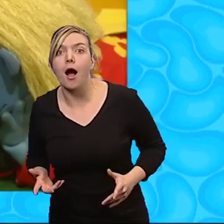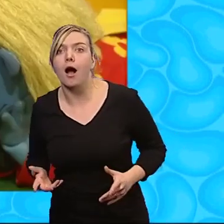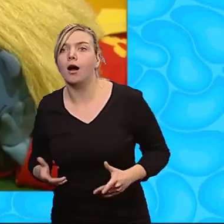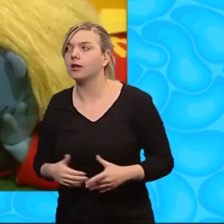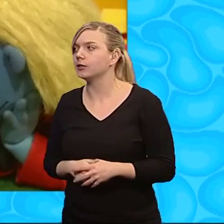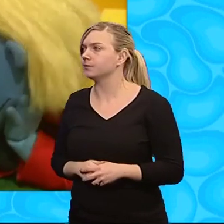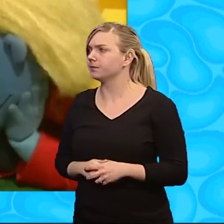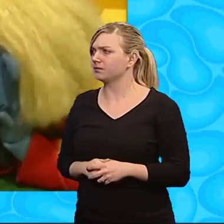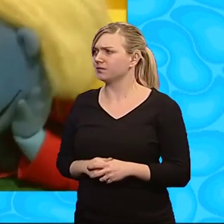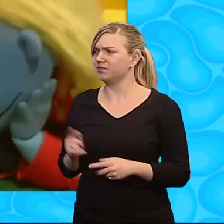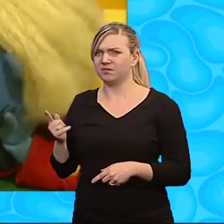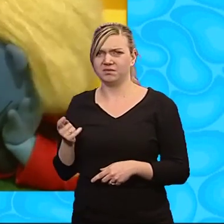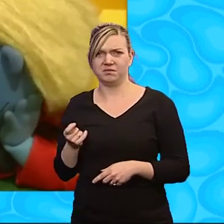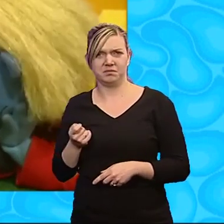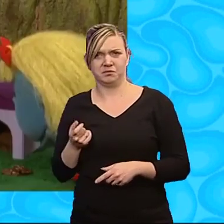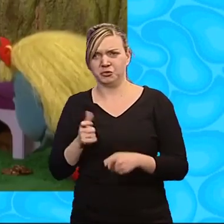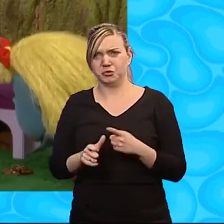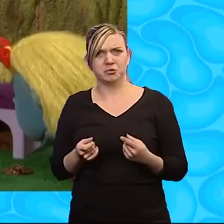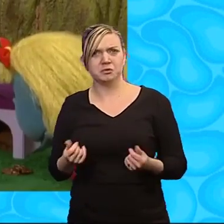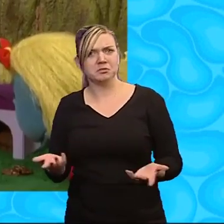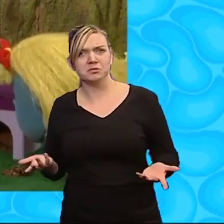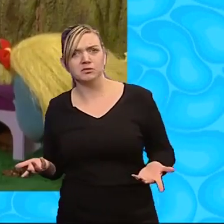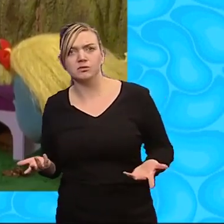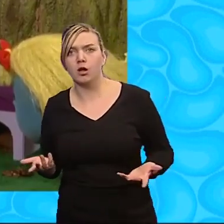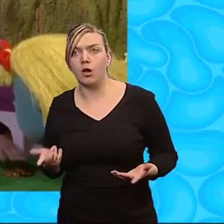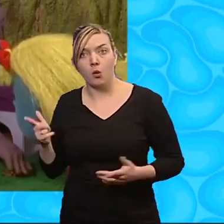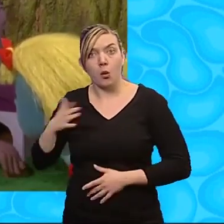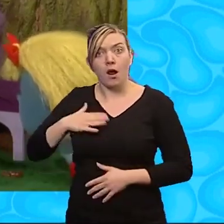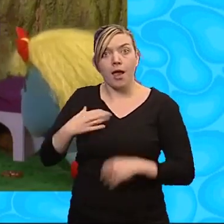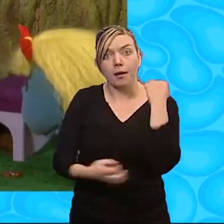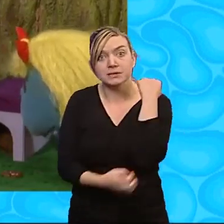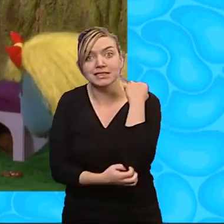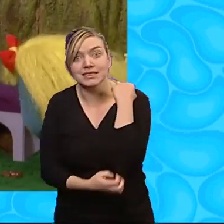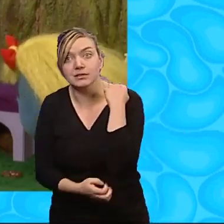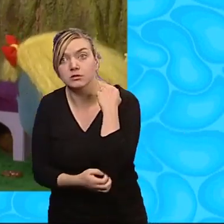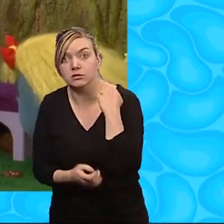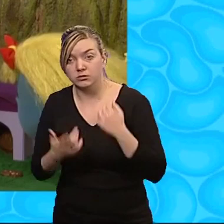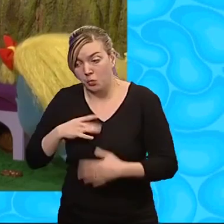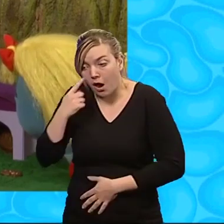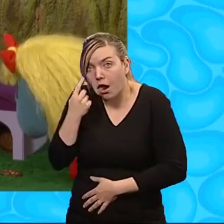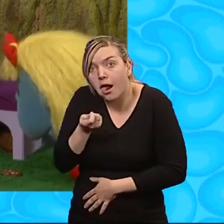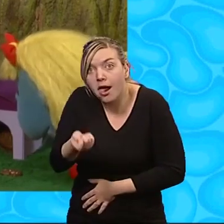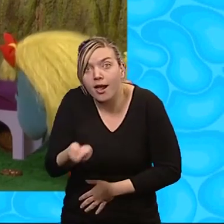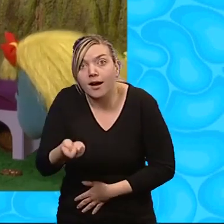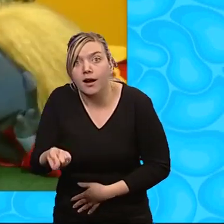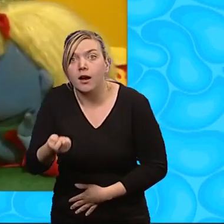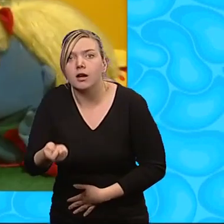It's not doing much, is it? Do hedgehogs like biscuits? Here we are, hedgehog.